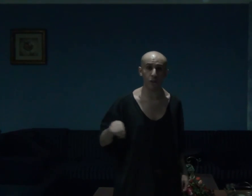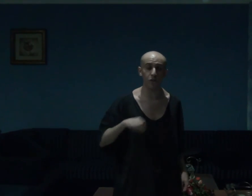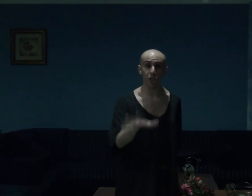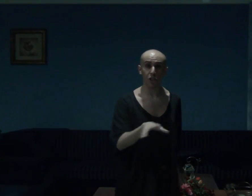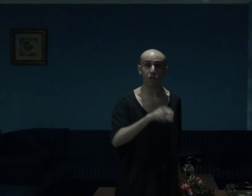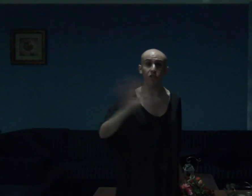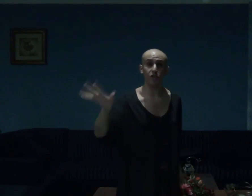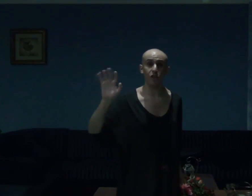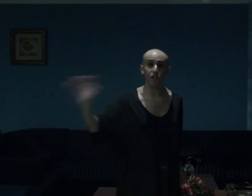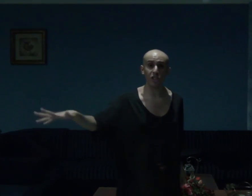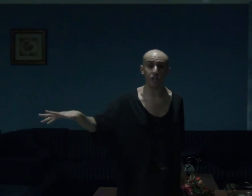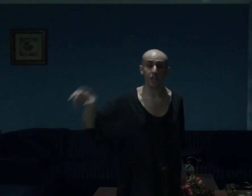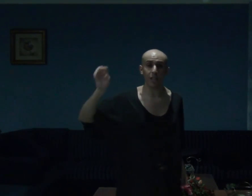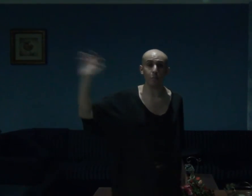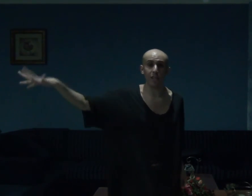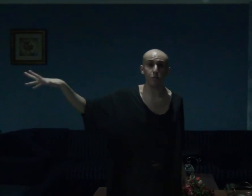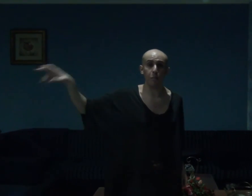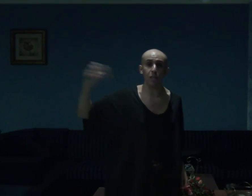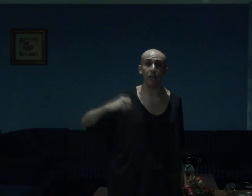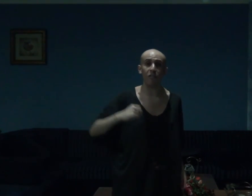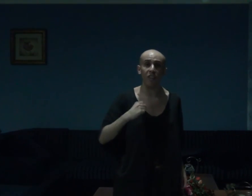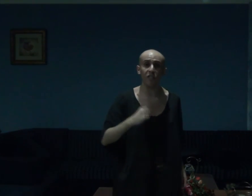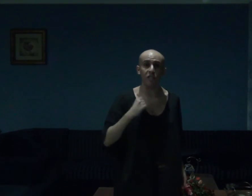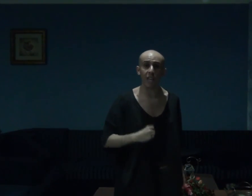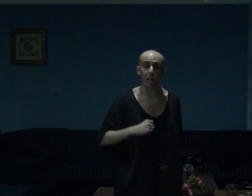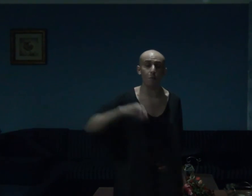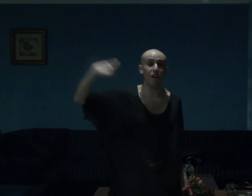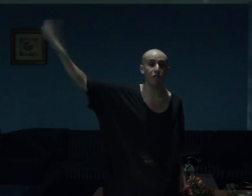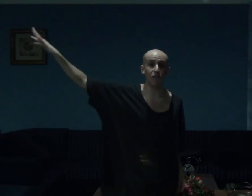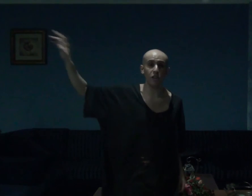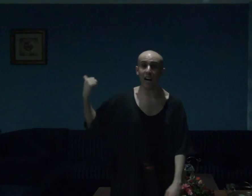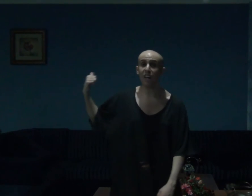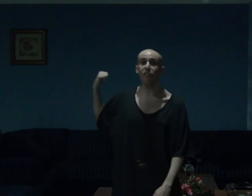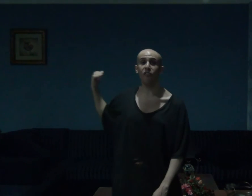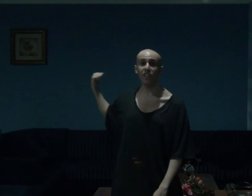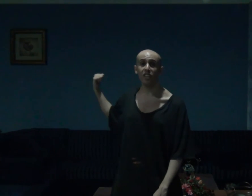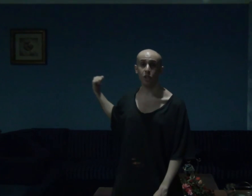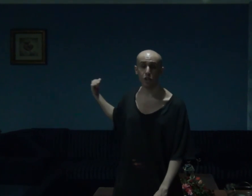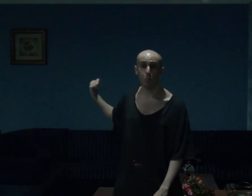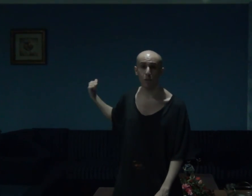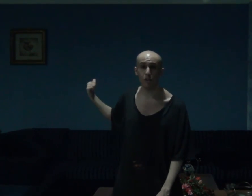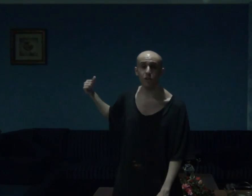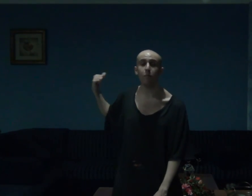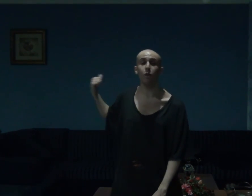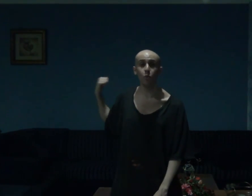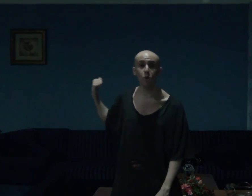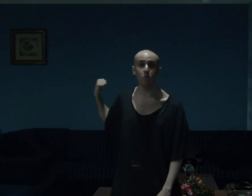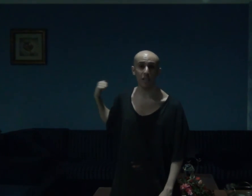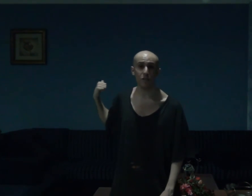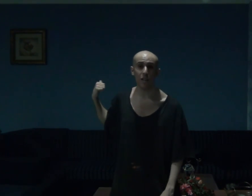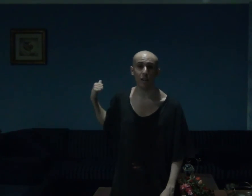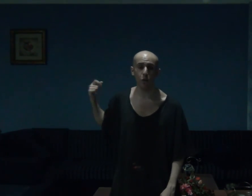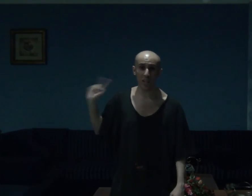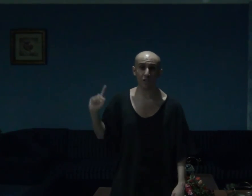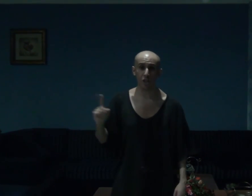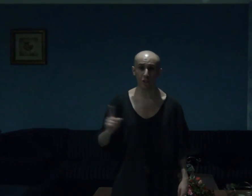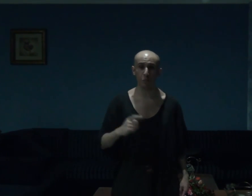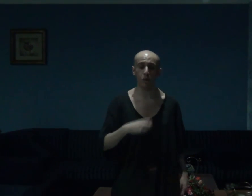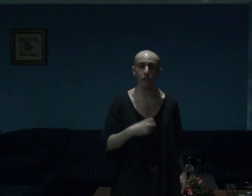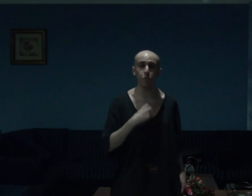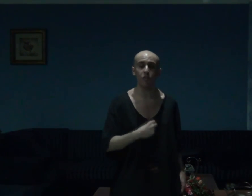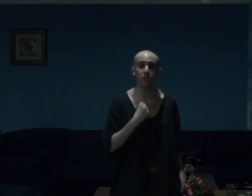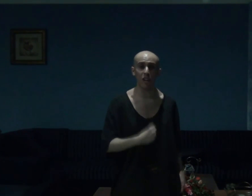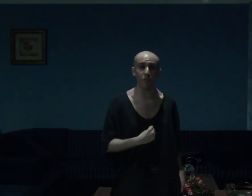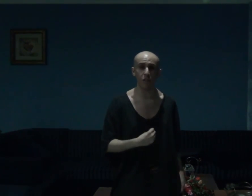chessboard. Chess for the longest time has been my favorite game ever. I have a fucking chessboard in my room right now. That